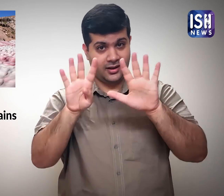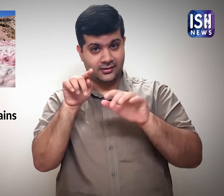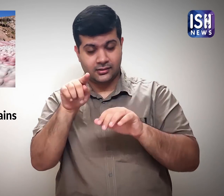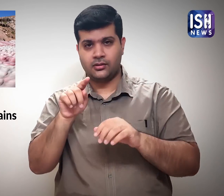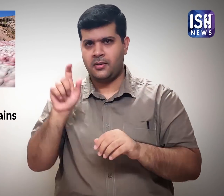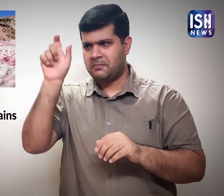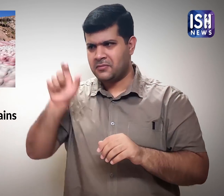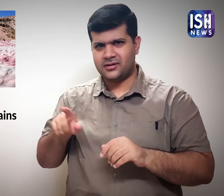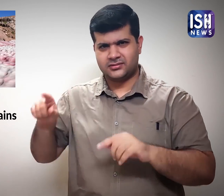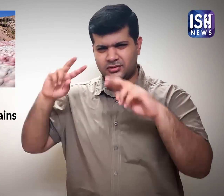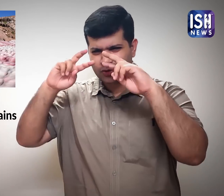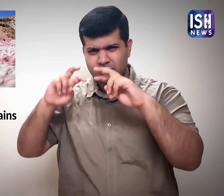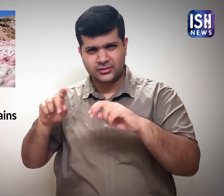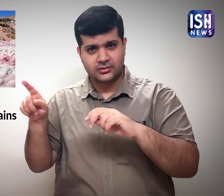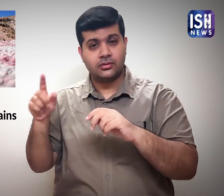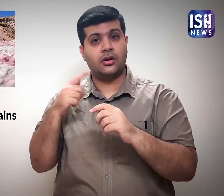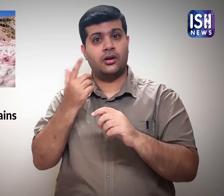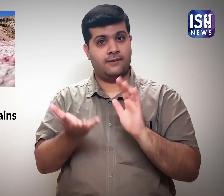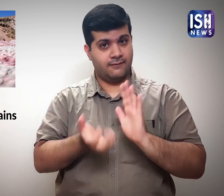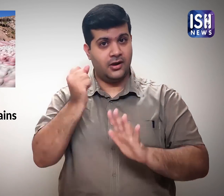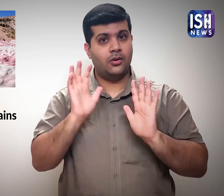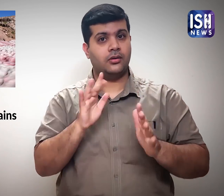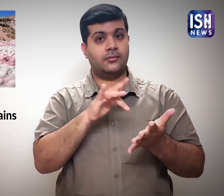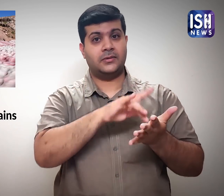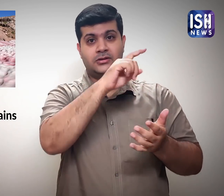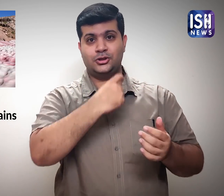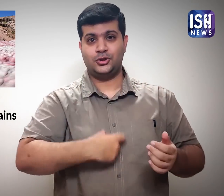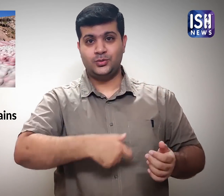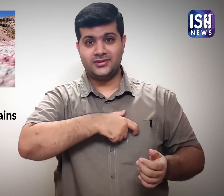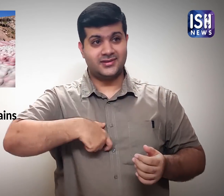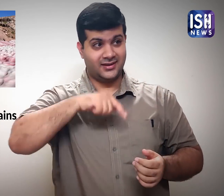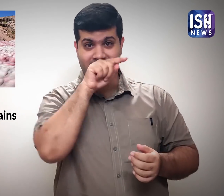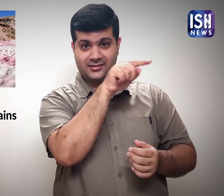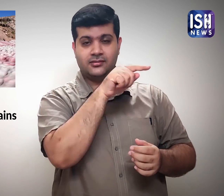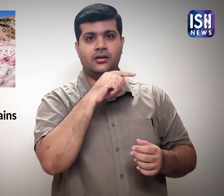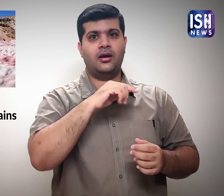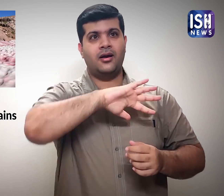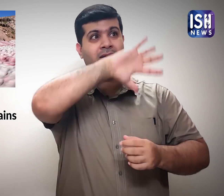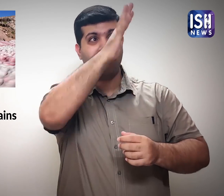A 2019 research found that glaciers in Switzerland